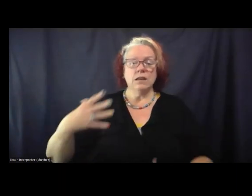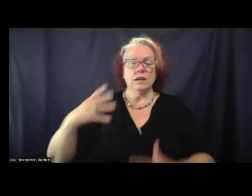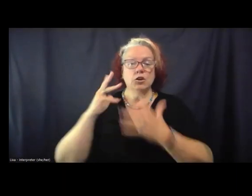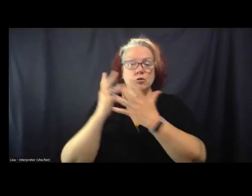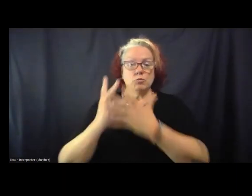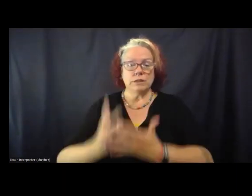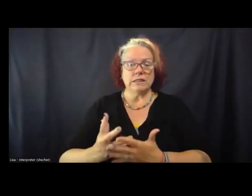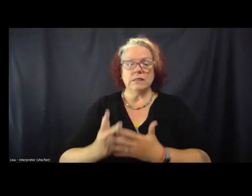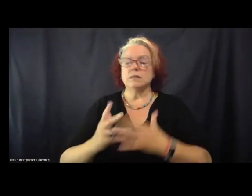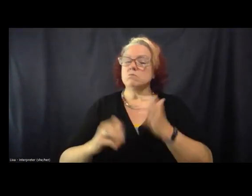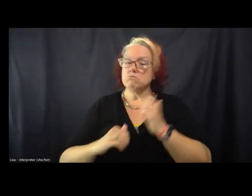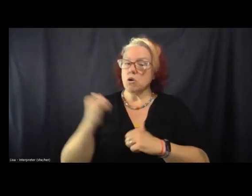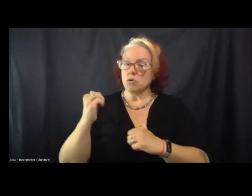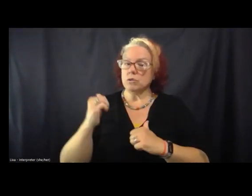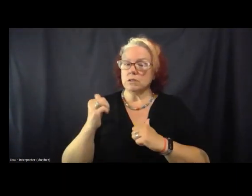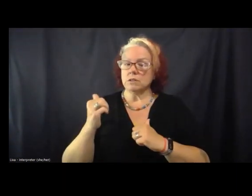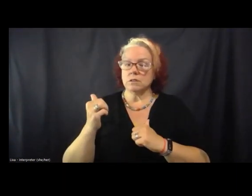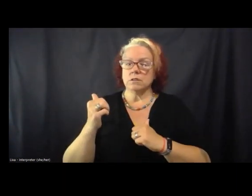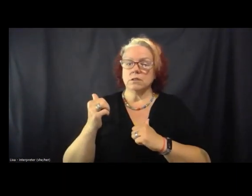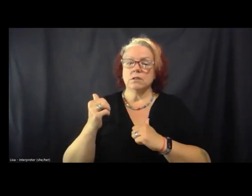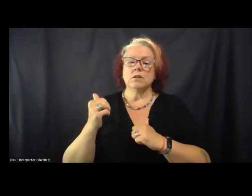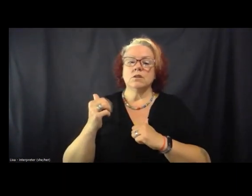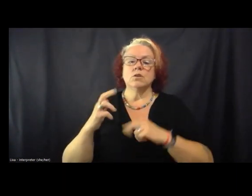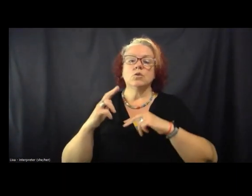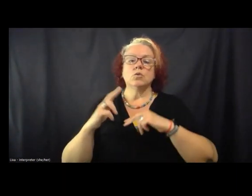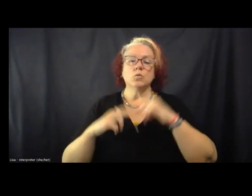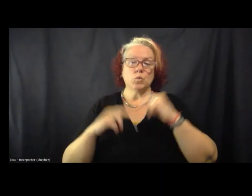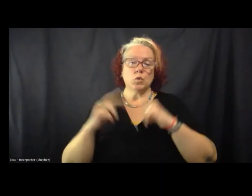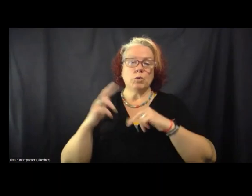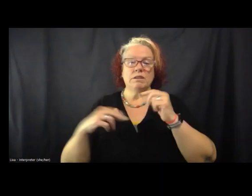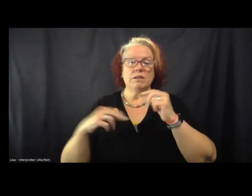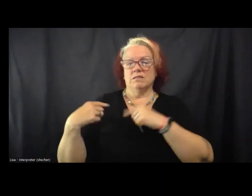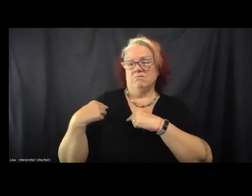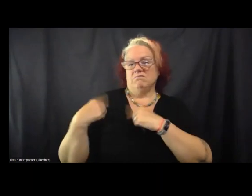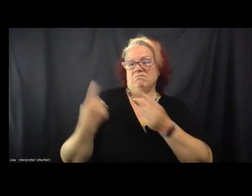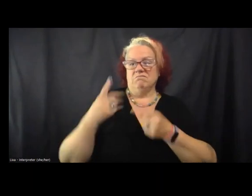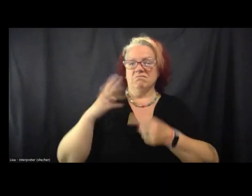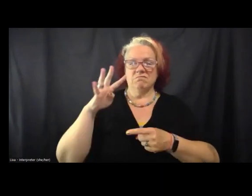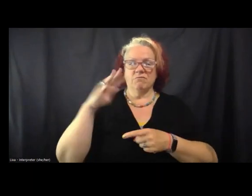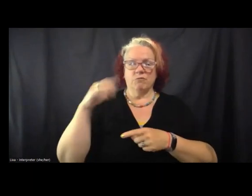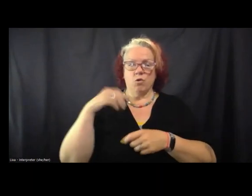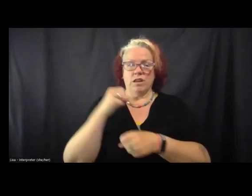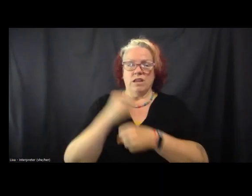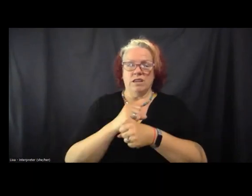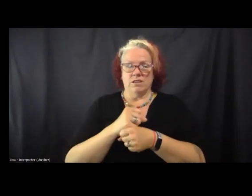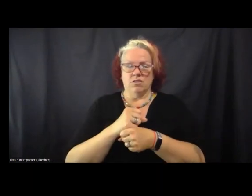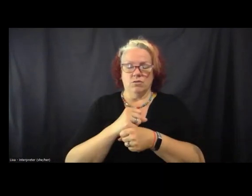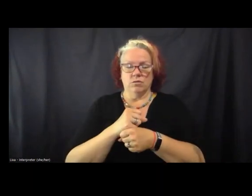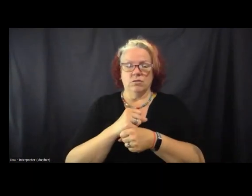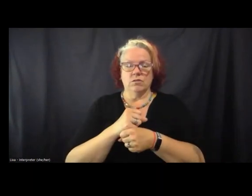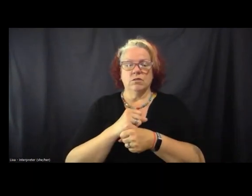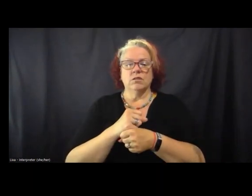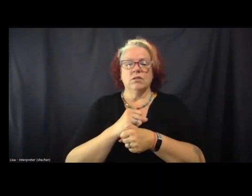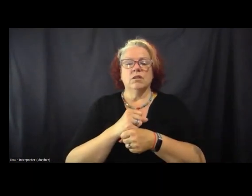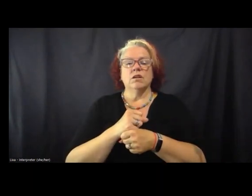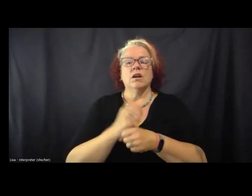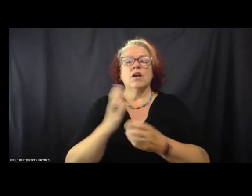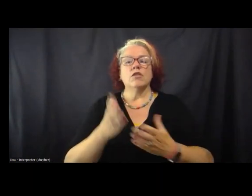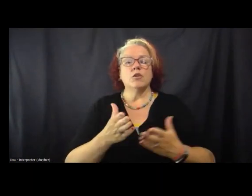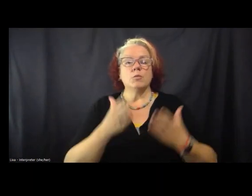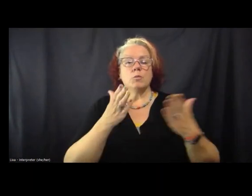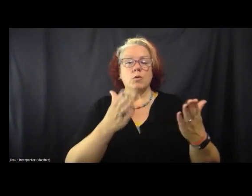not all of them, but most were built in the last four decades or so. The proposal for United States